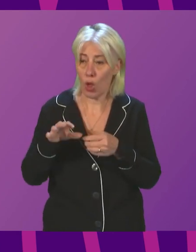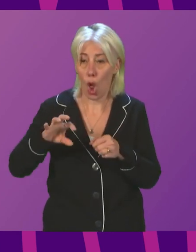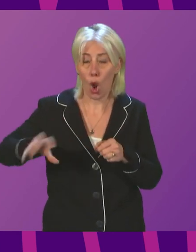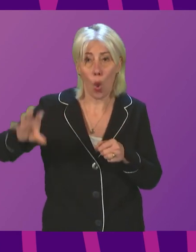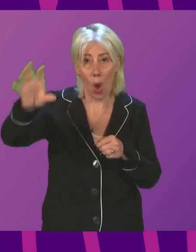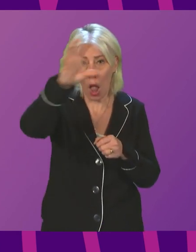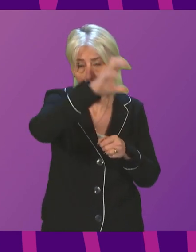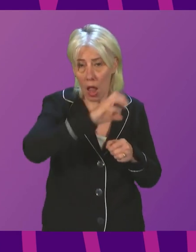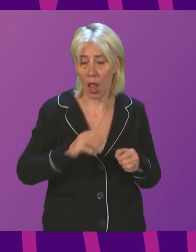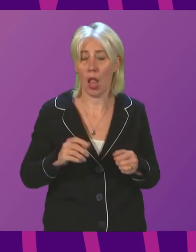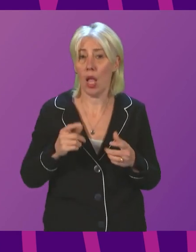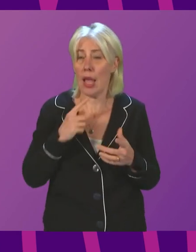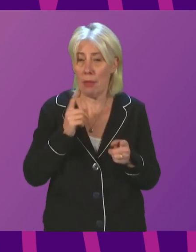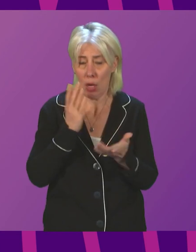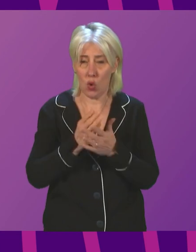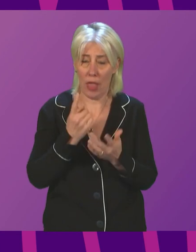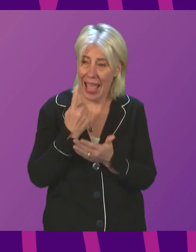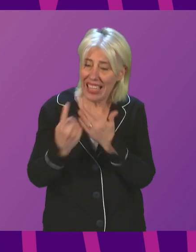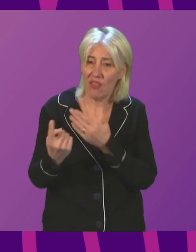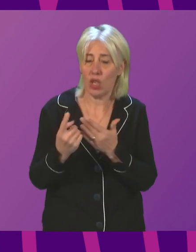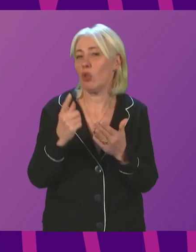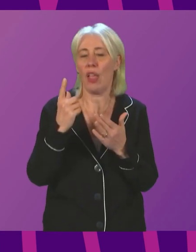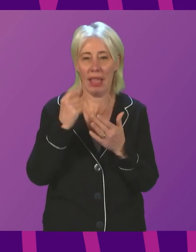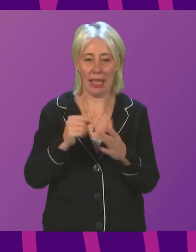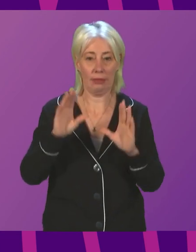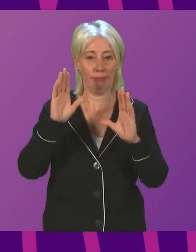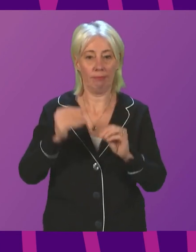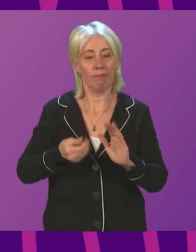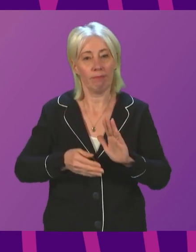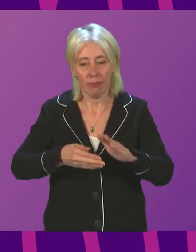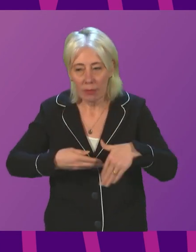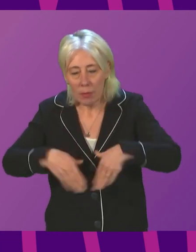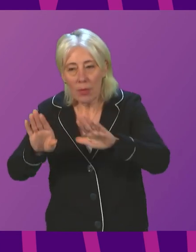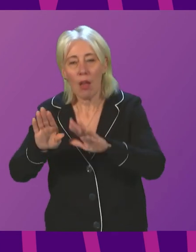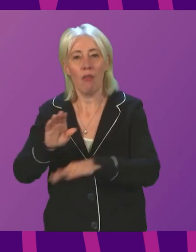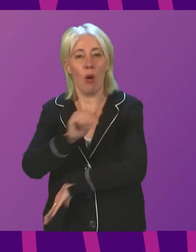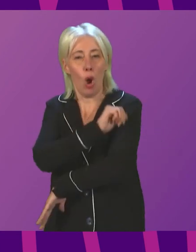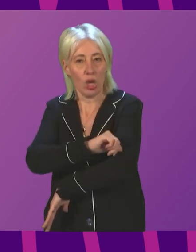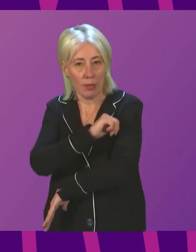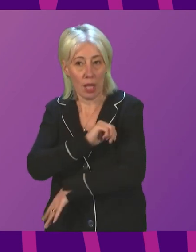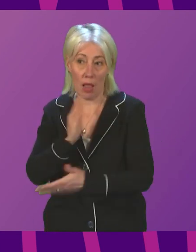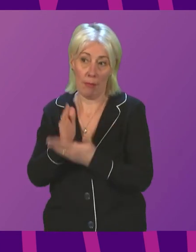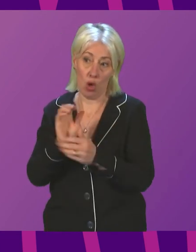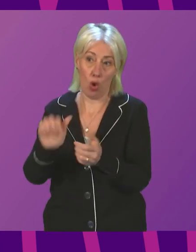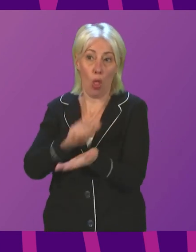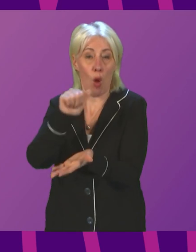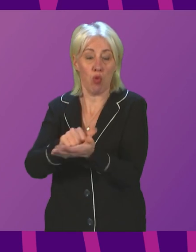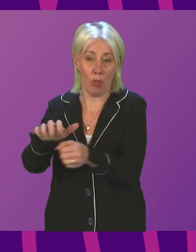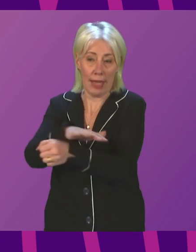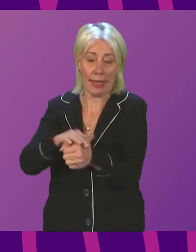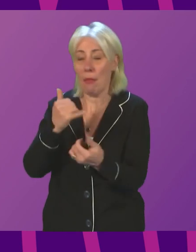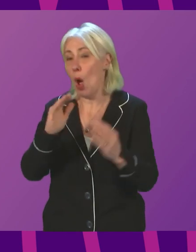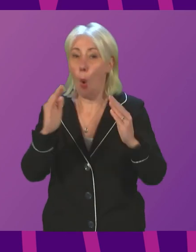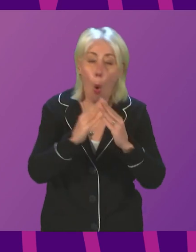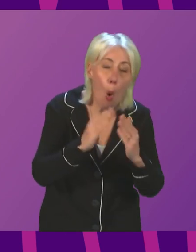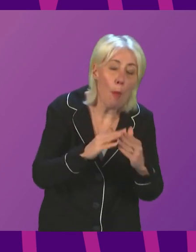to make sure that individuals can be safely released from hospital settings and into appropriate settings, whether that is in their own